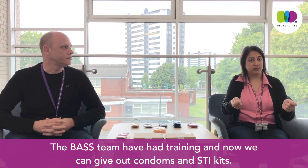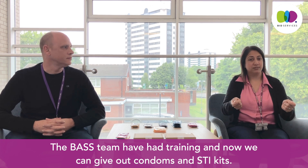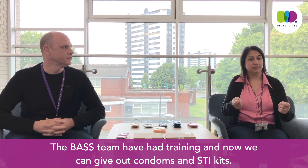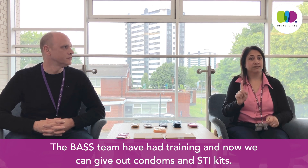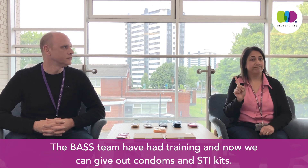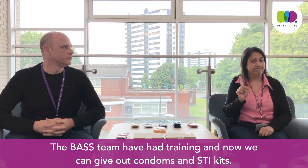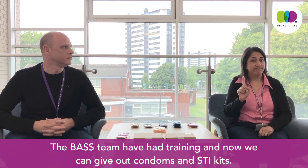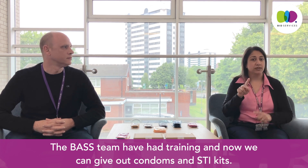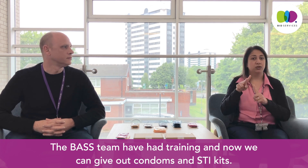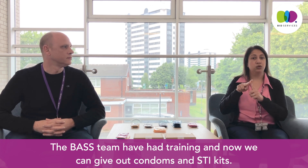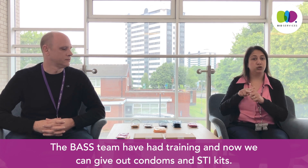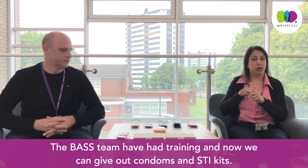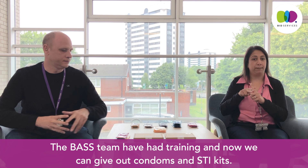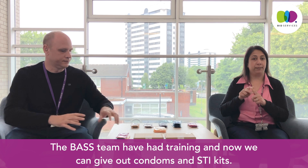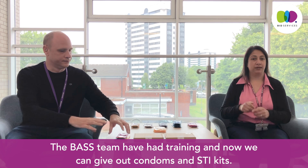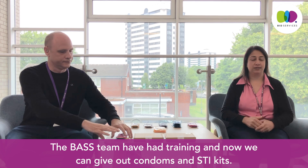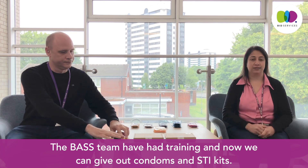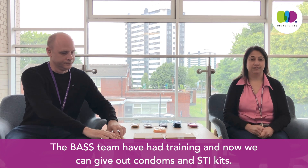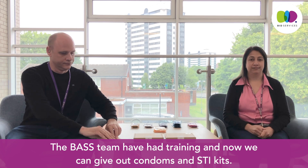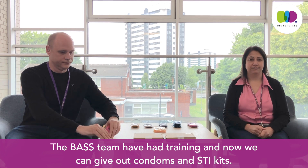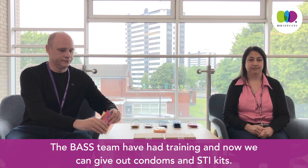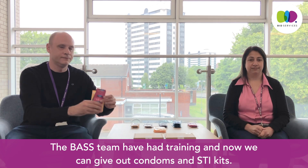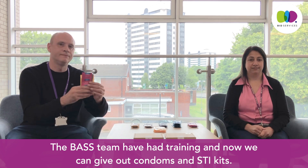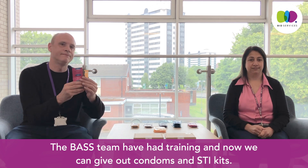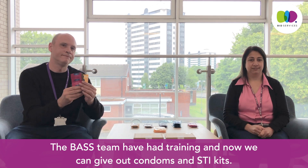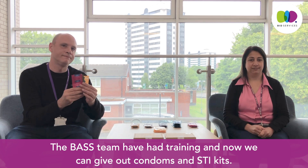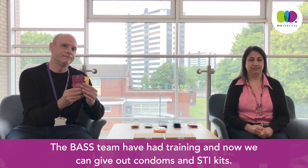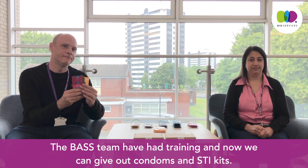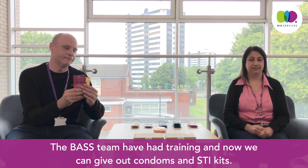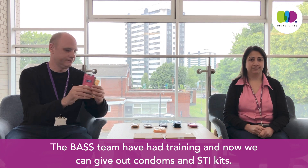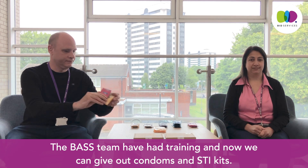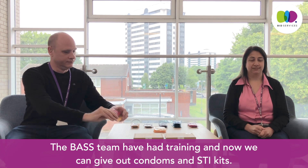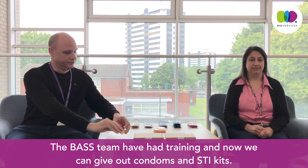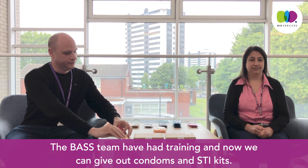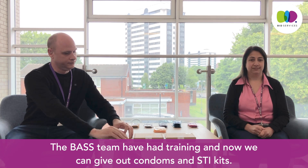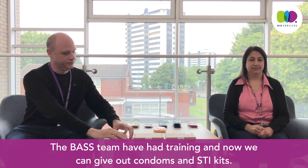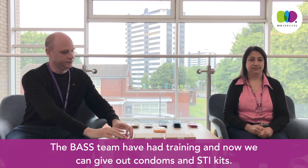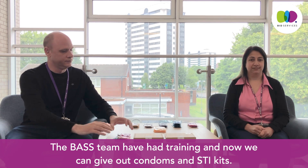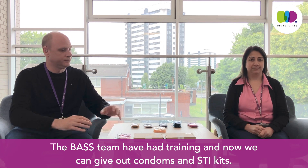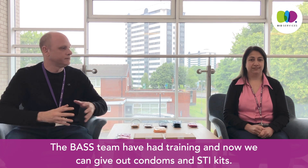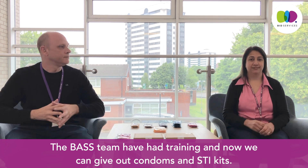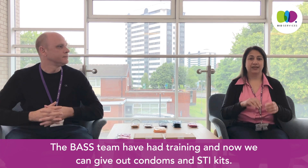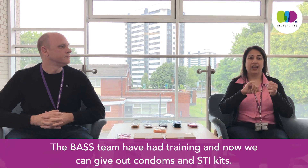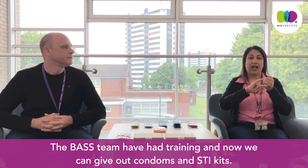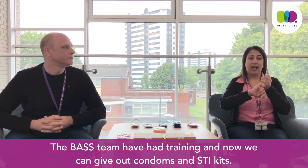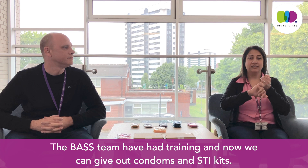and STI kits.